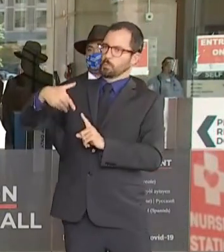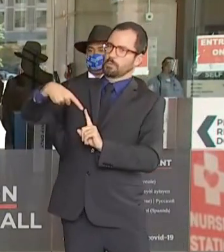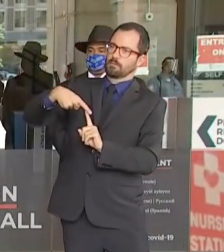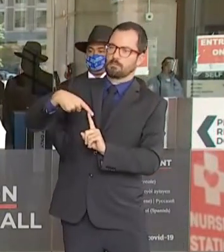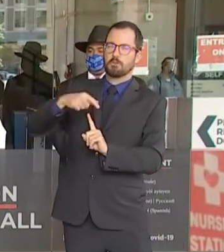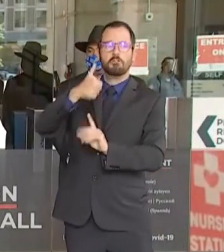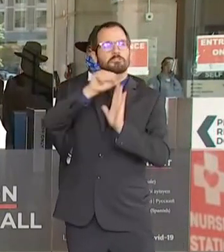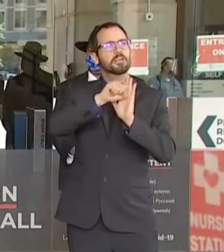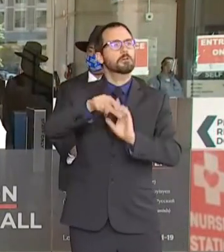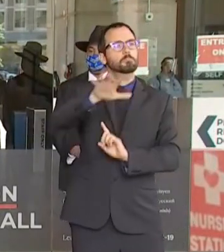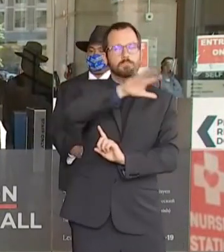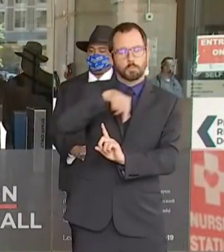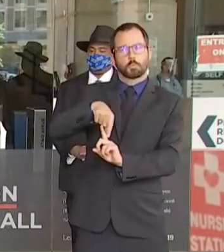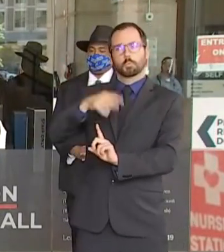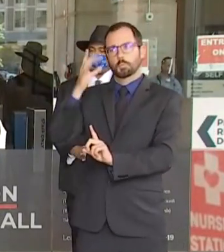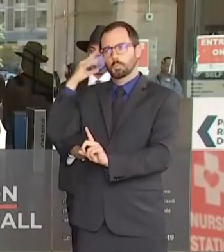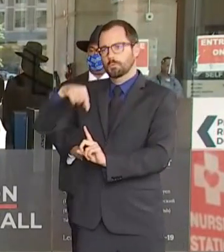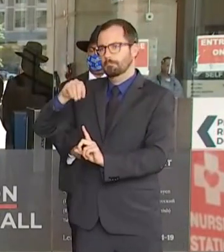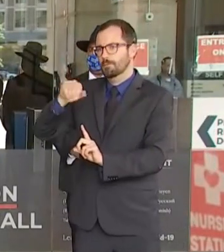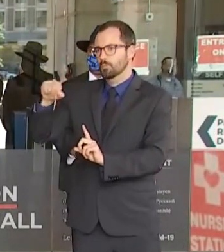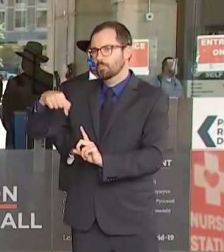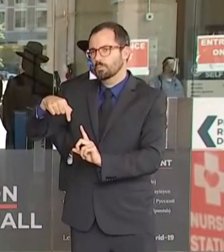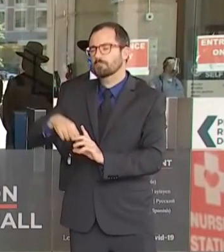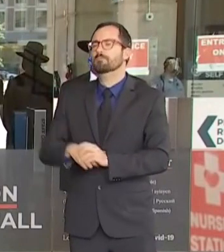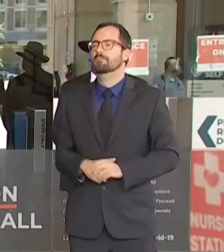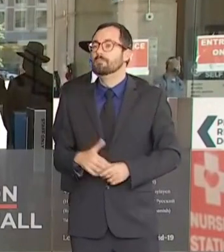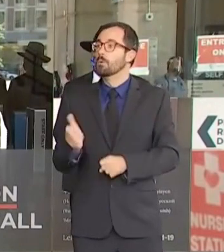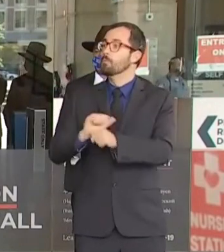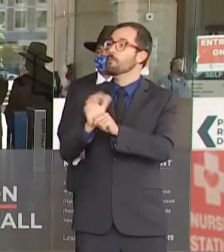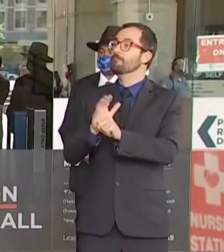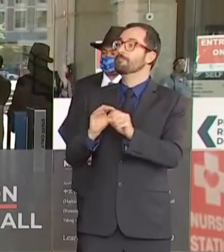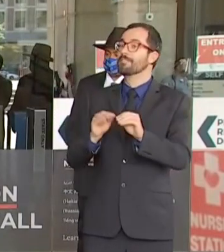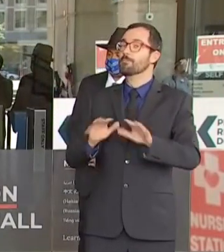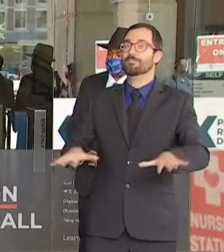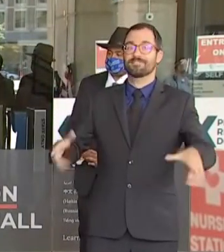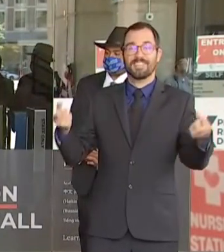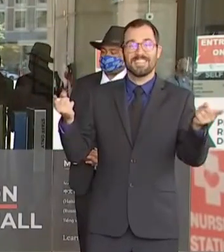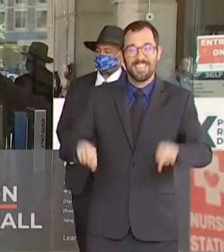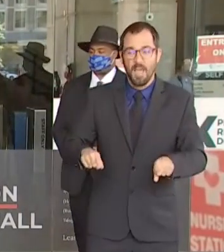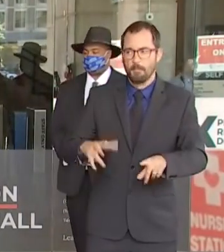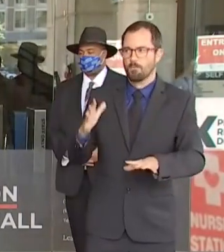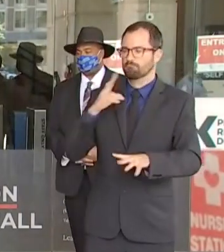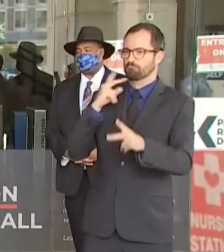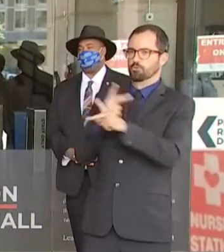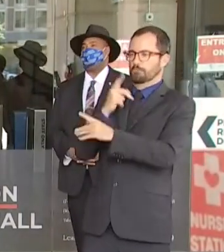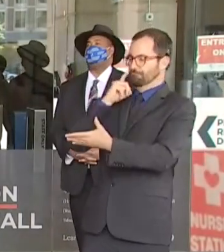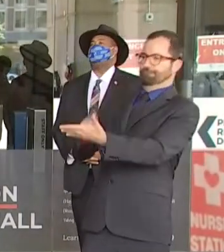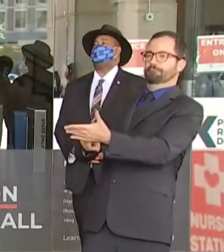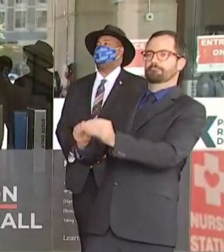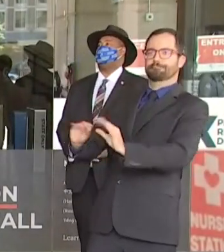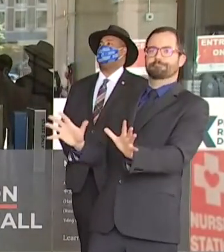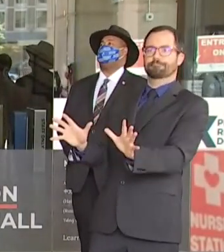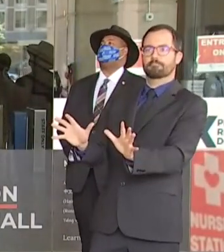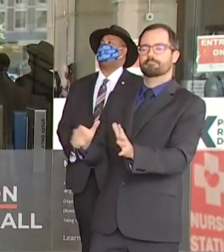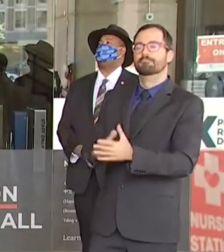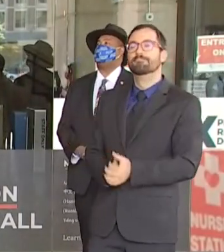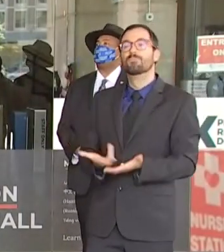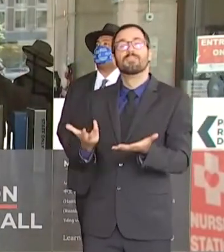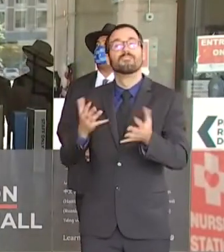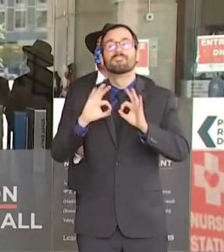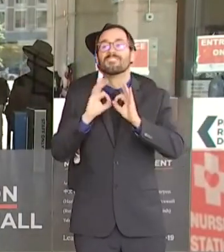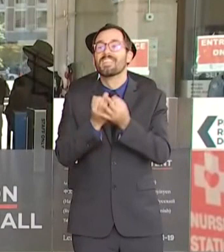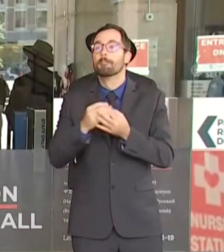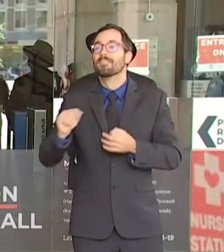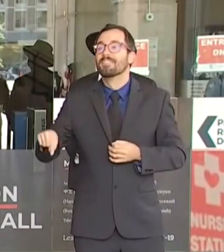socially and economically challenged communities. For many families who do not speak English it could be bewildering to navigate